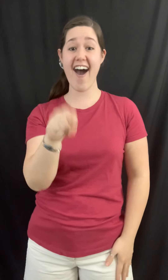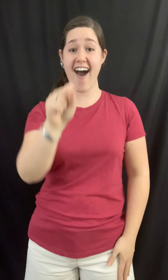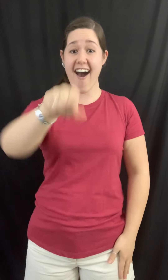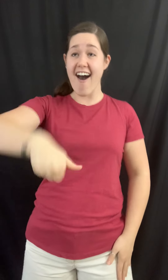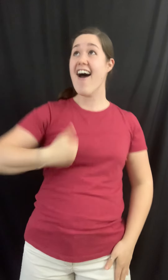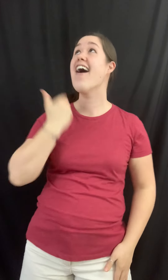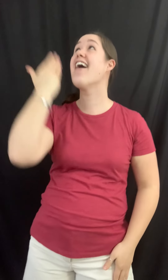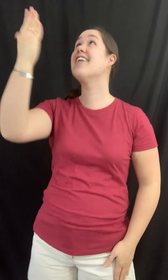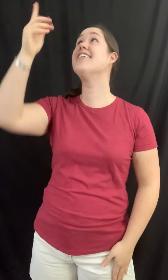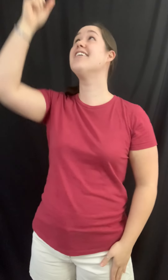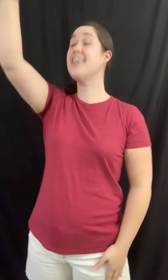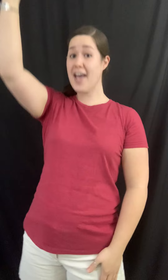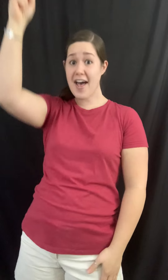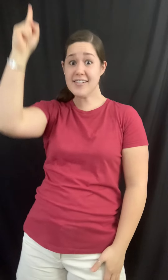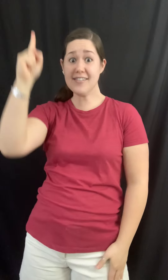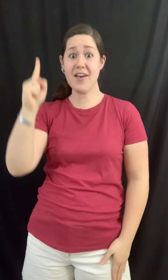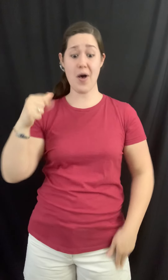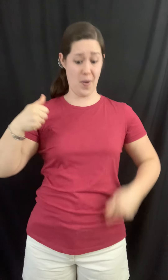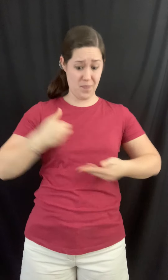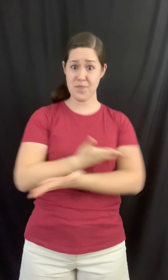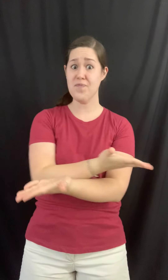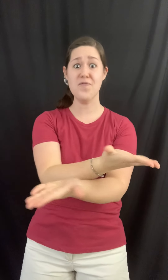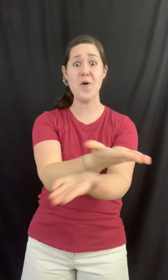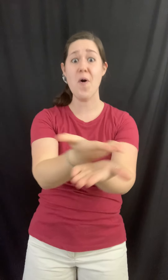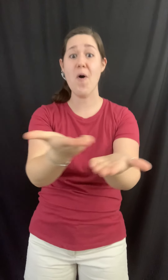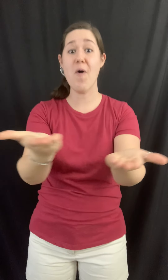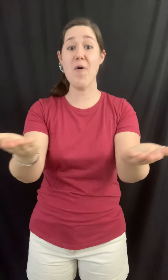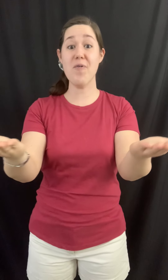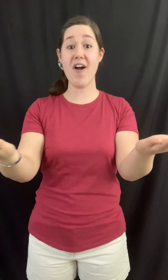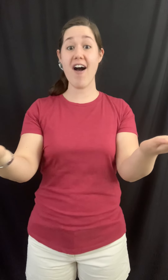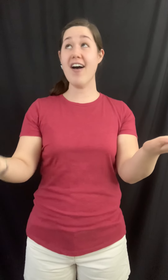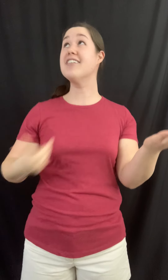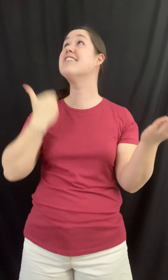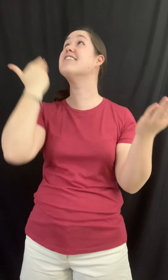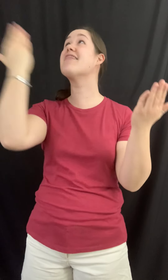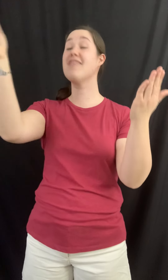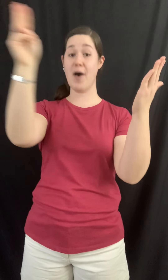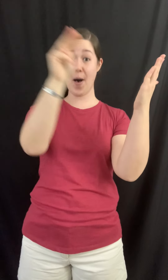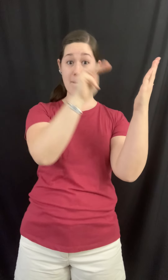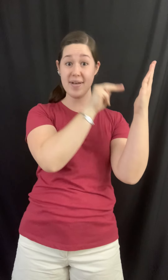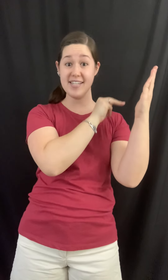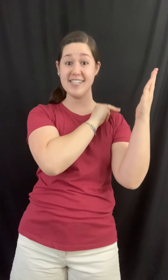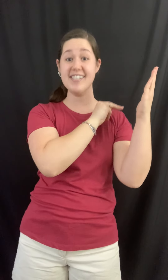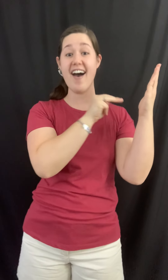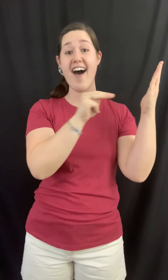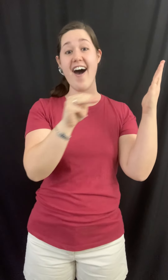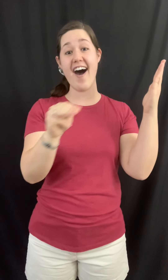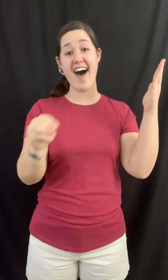has come for us, the Messiah